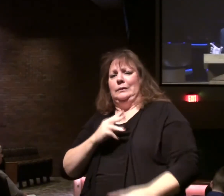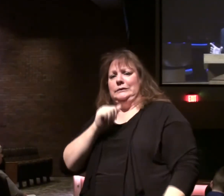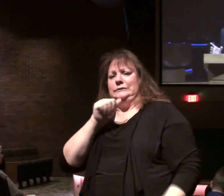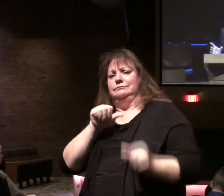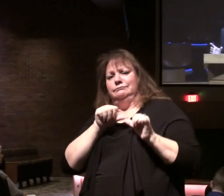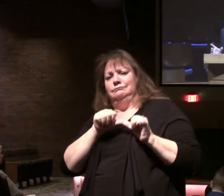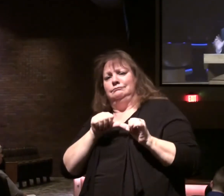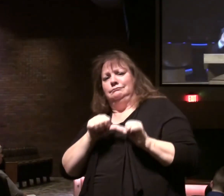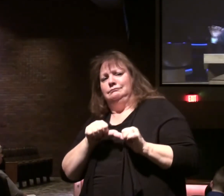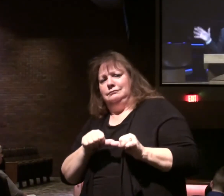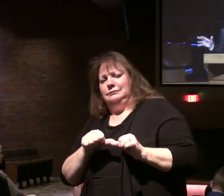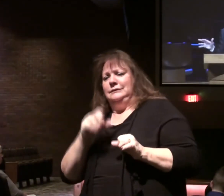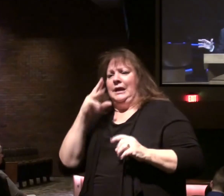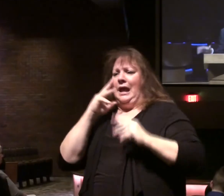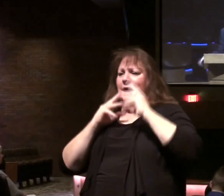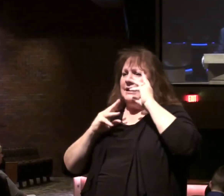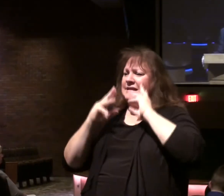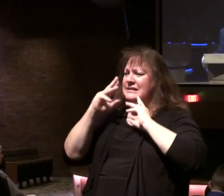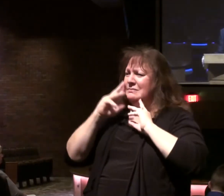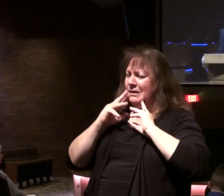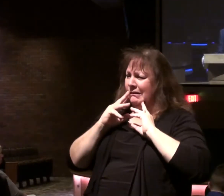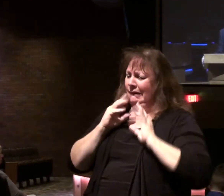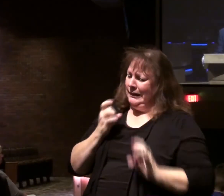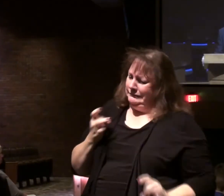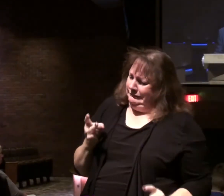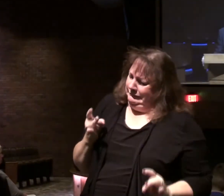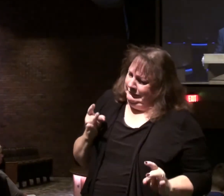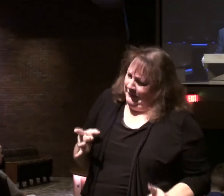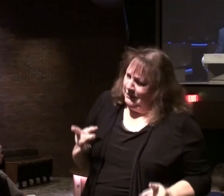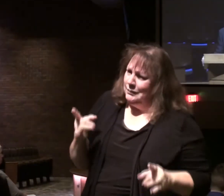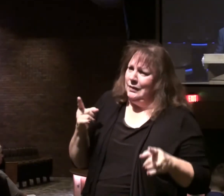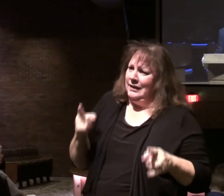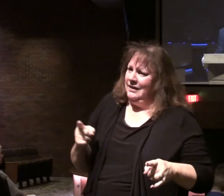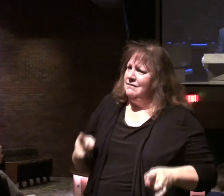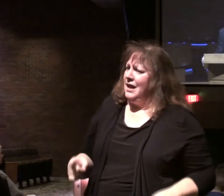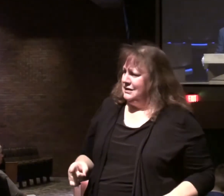and experiencing such catastrophic events.